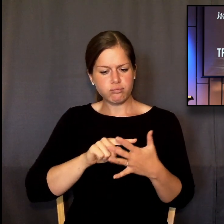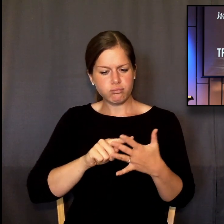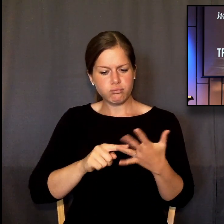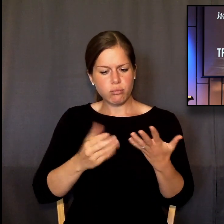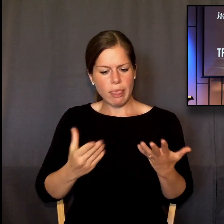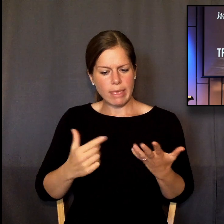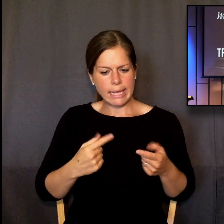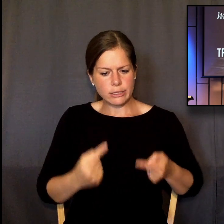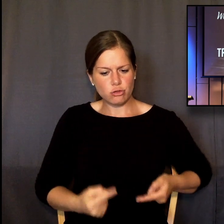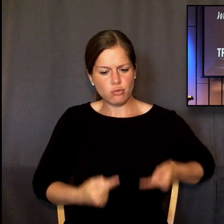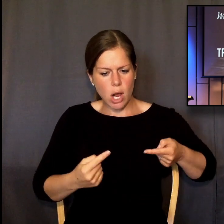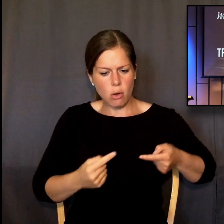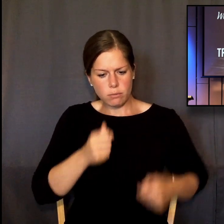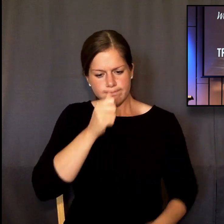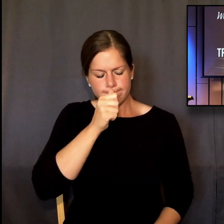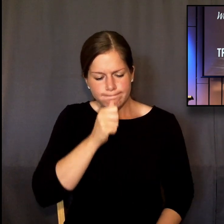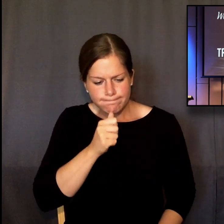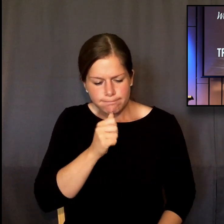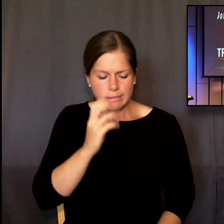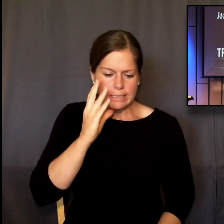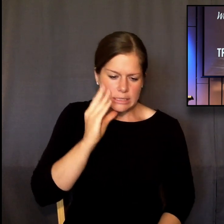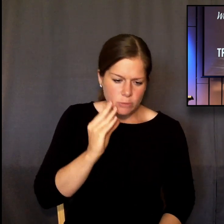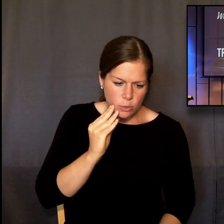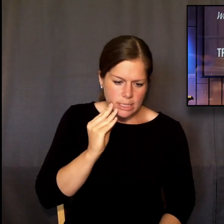not as somebody doing that to me only.